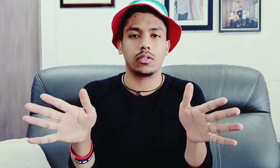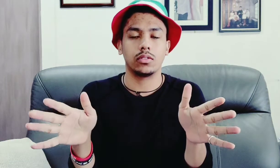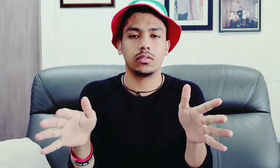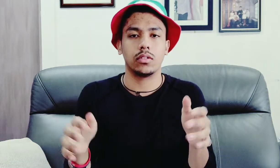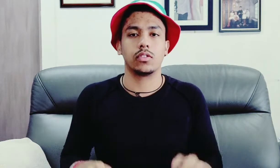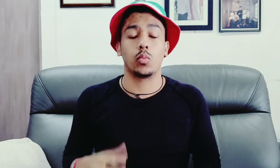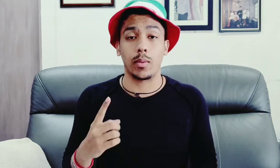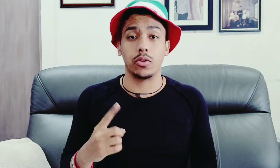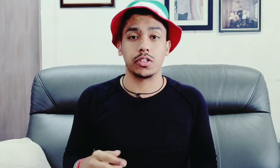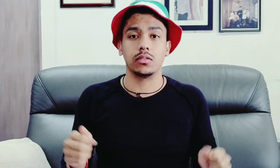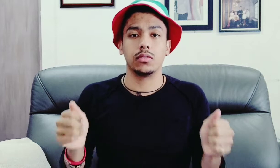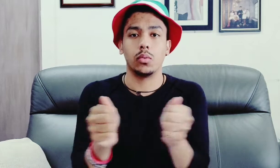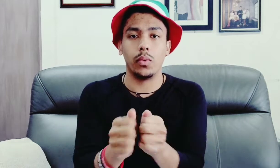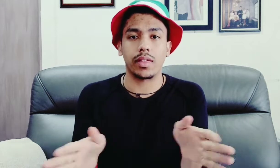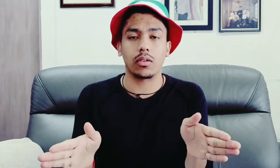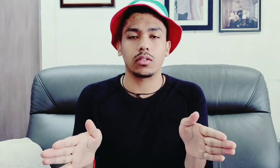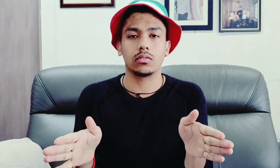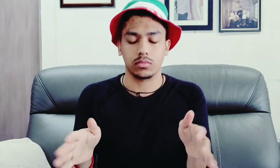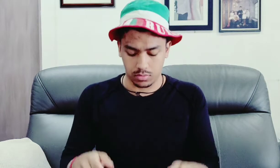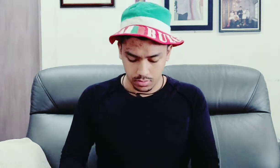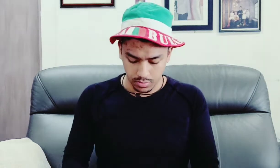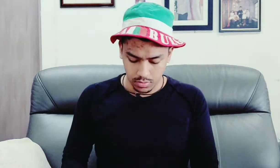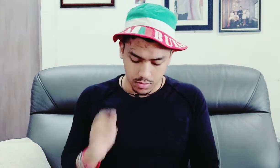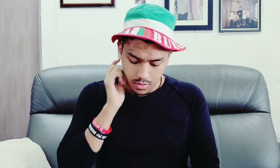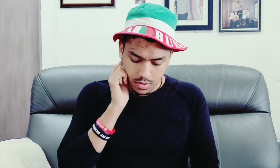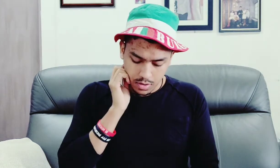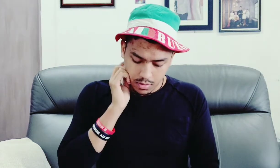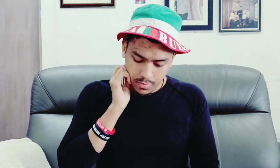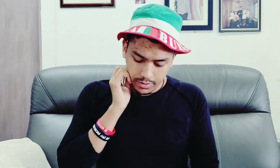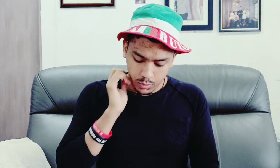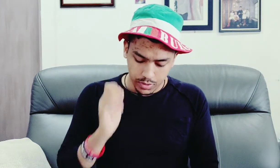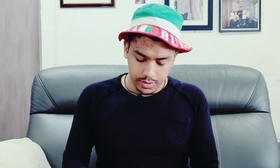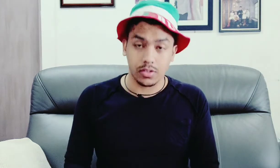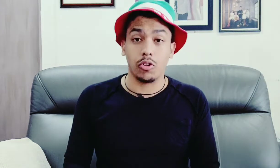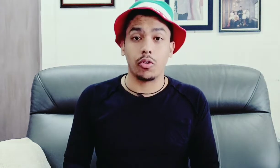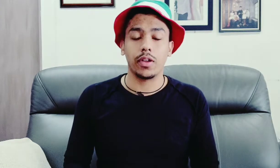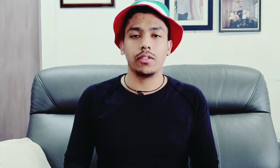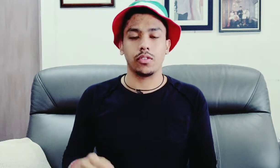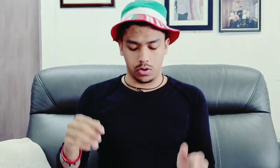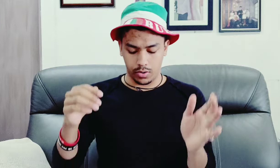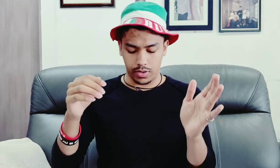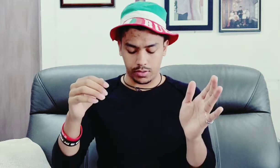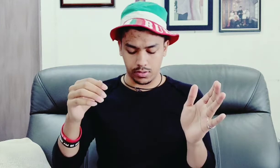it's one motion without um next word is glory so glory is